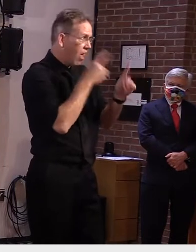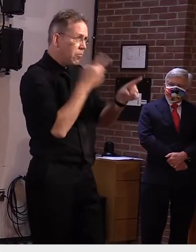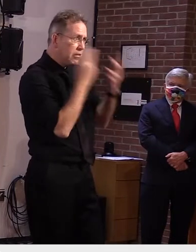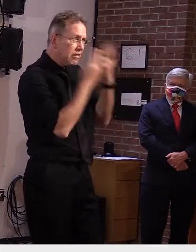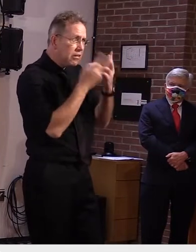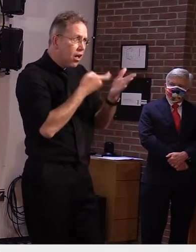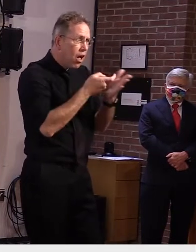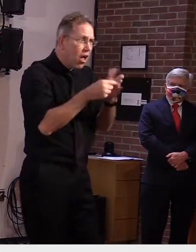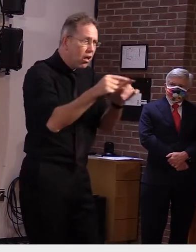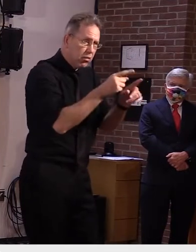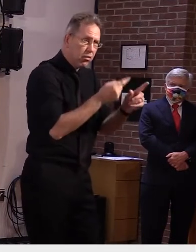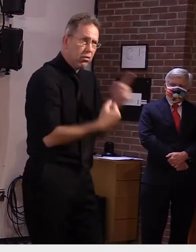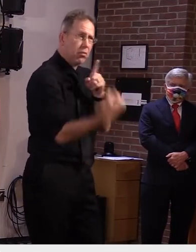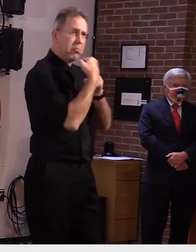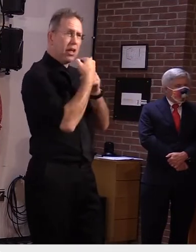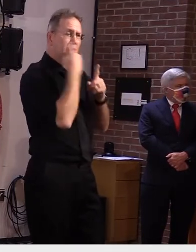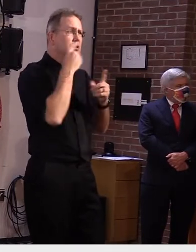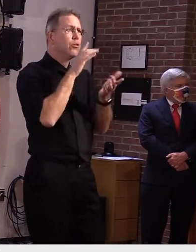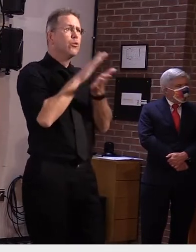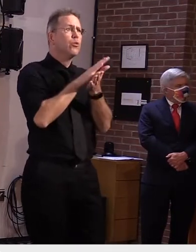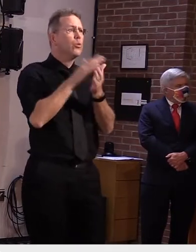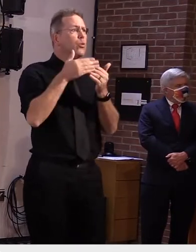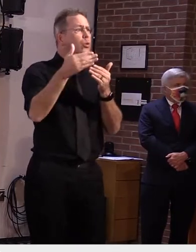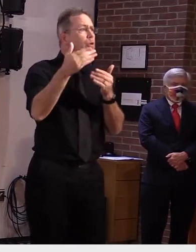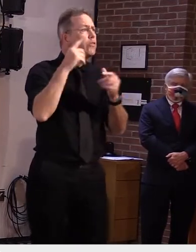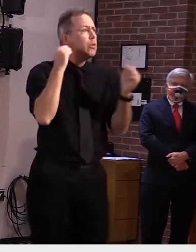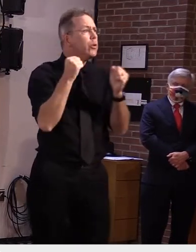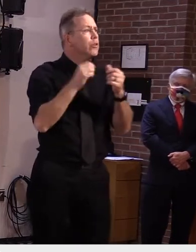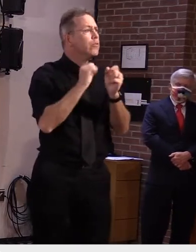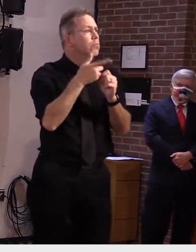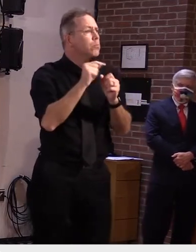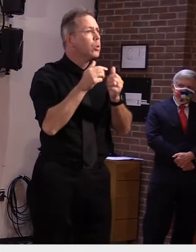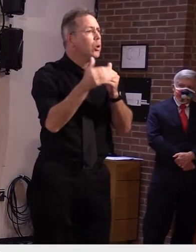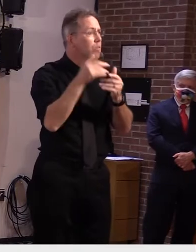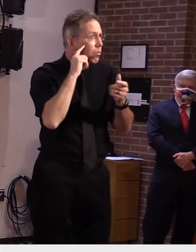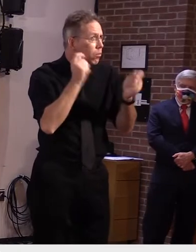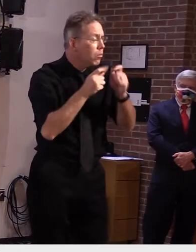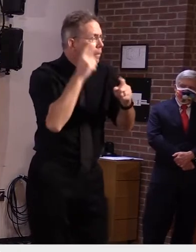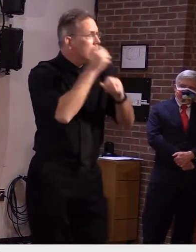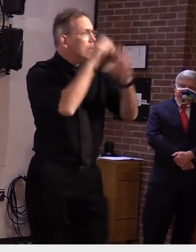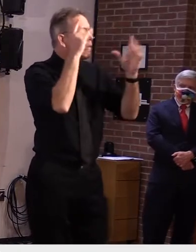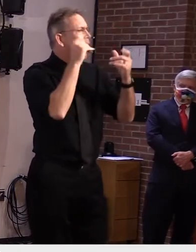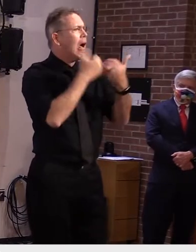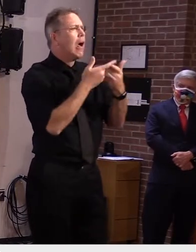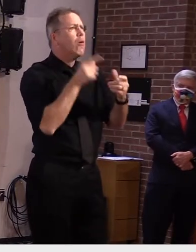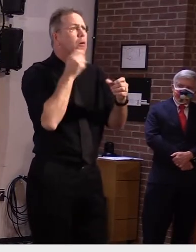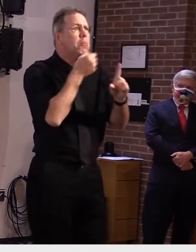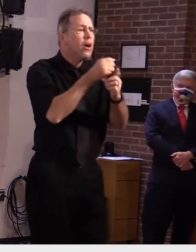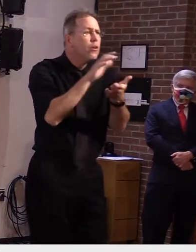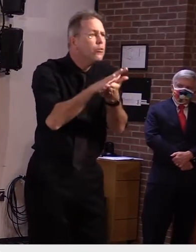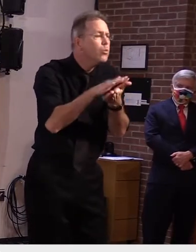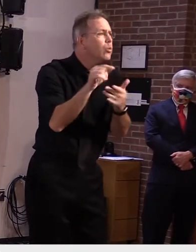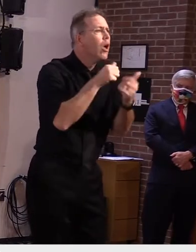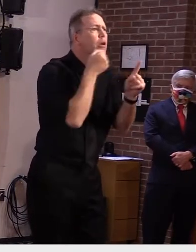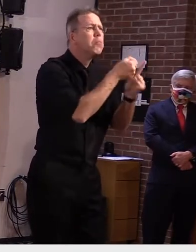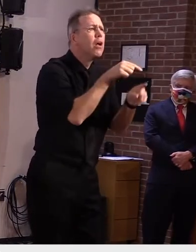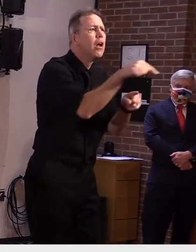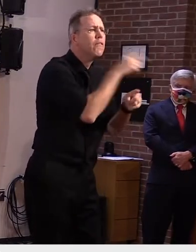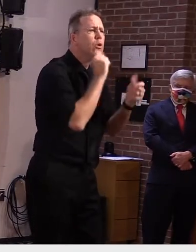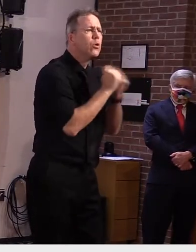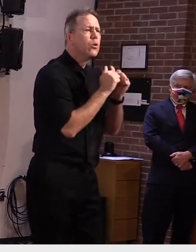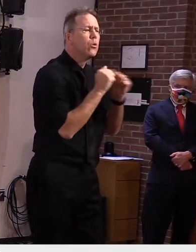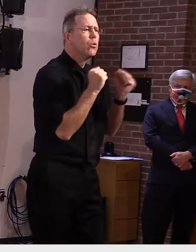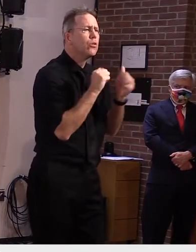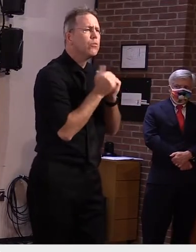out? Yeah again we'll learn from this experience. I happen to believe that much of what we're seeing here in Vermont and